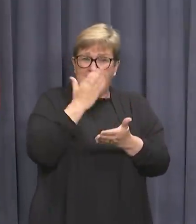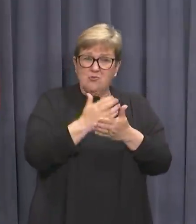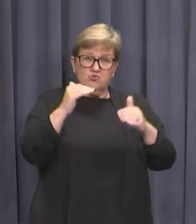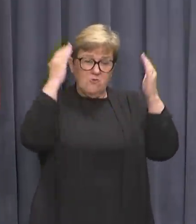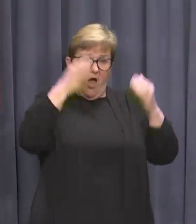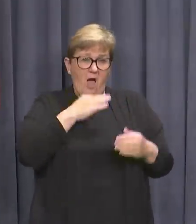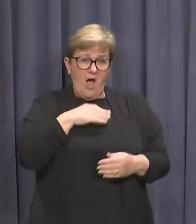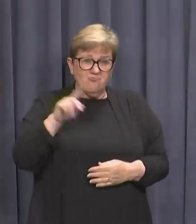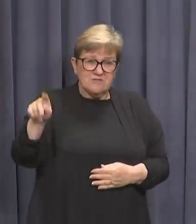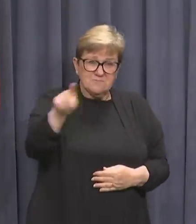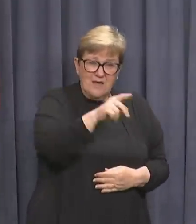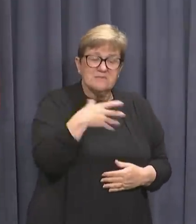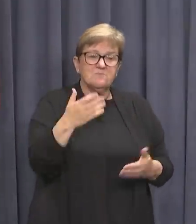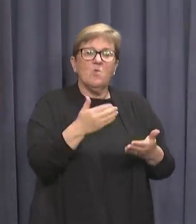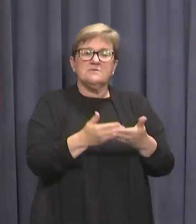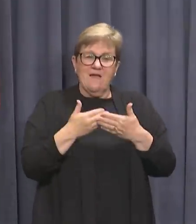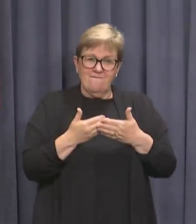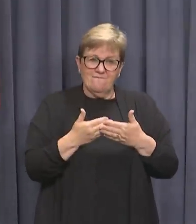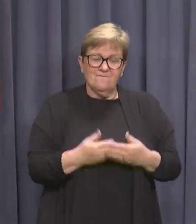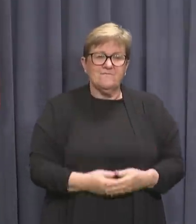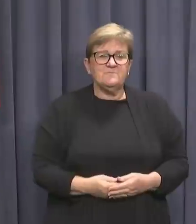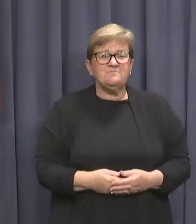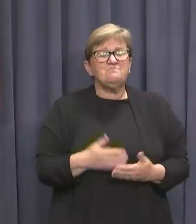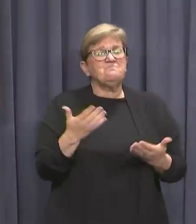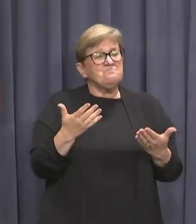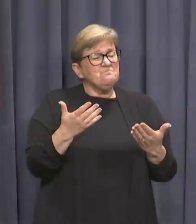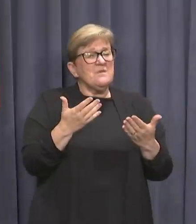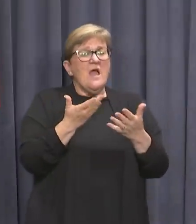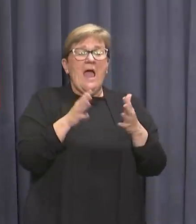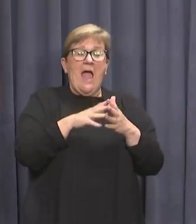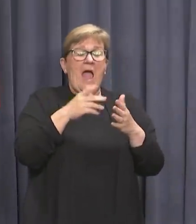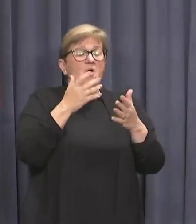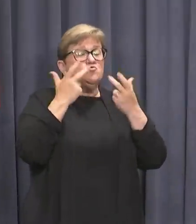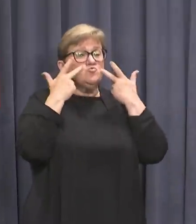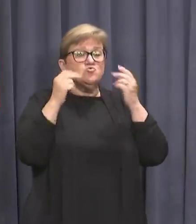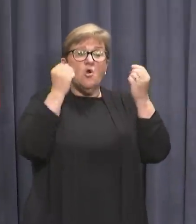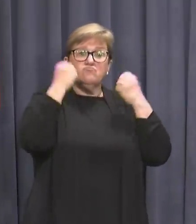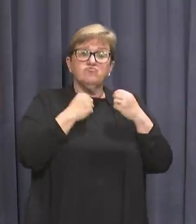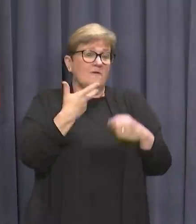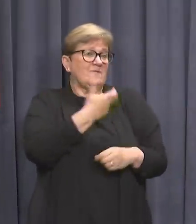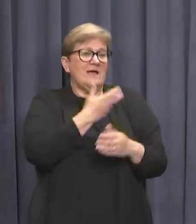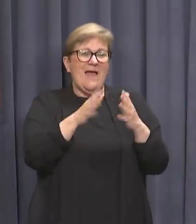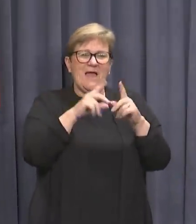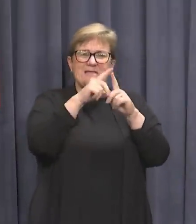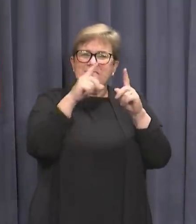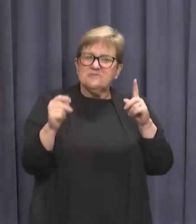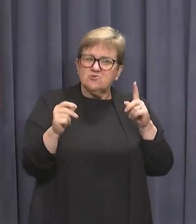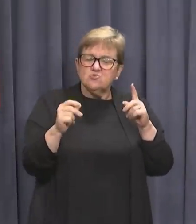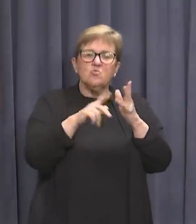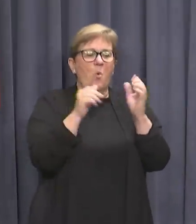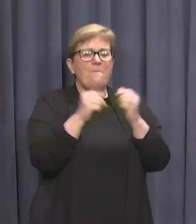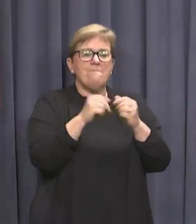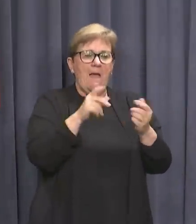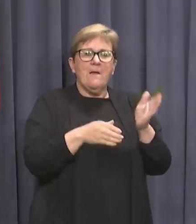risk venues and events are safe. There are a few ways attendees can show proof of their vaccination in both digital or paper-based